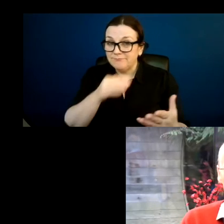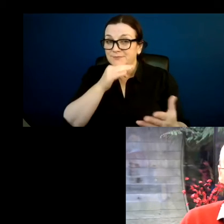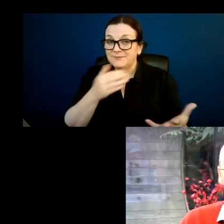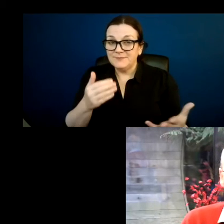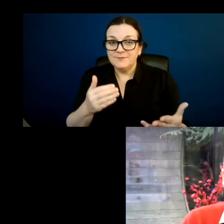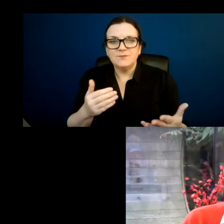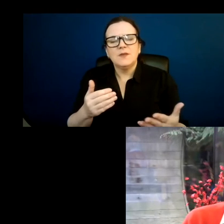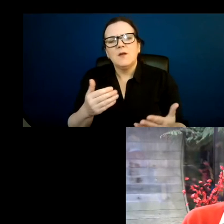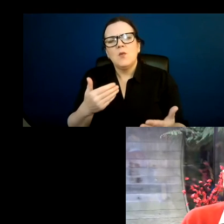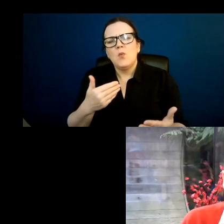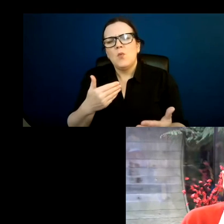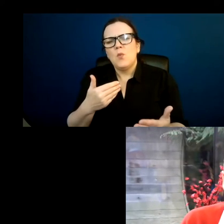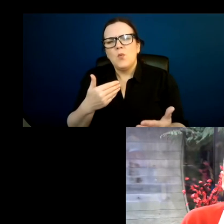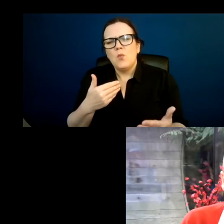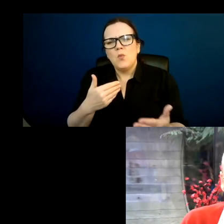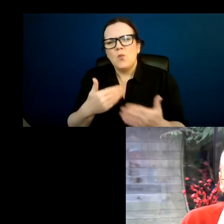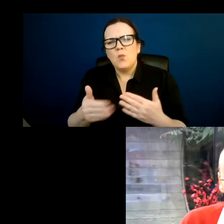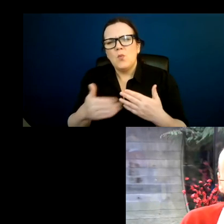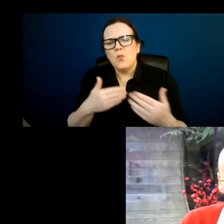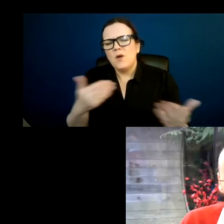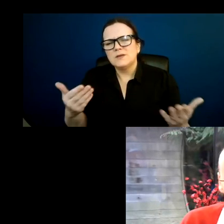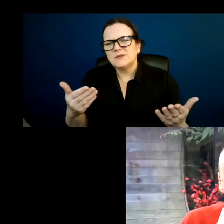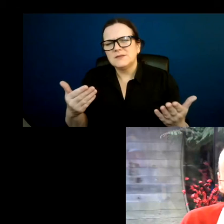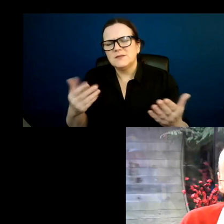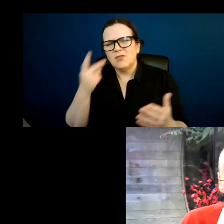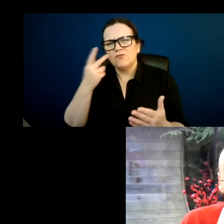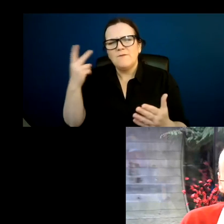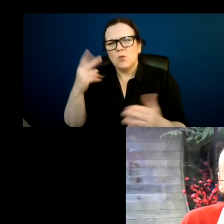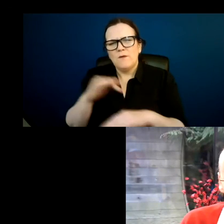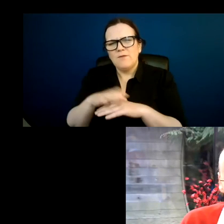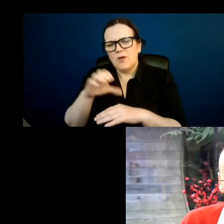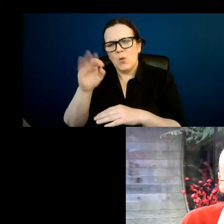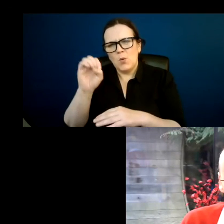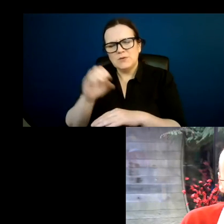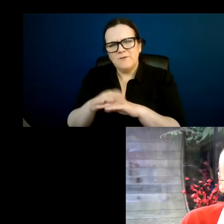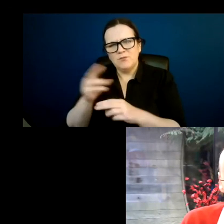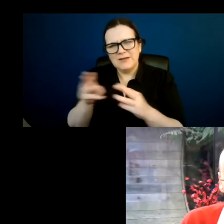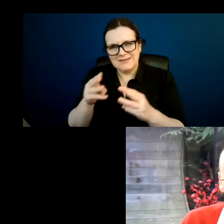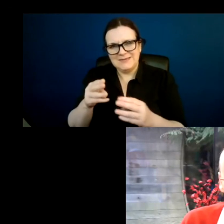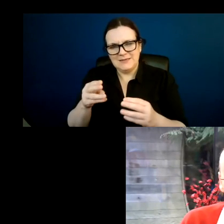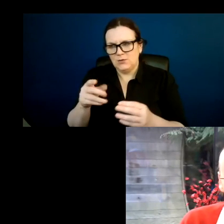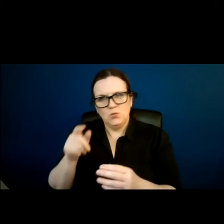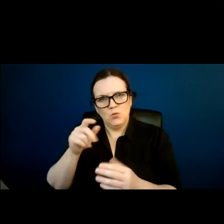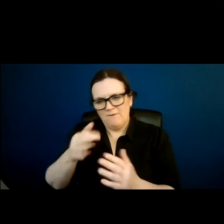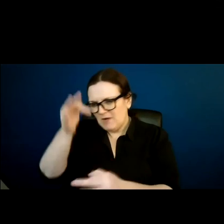review of the code of practice in terms that, you know, we might want to consider in our codes of practice?